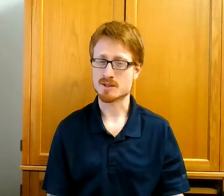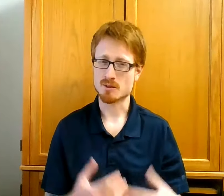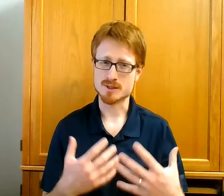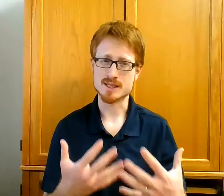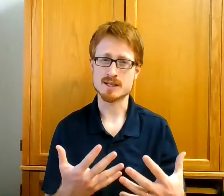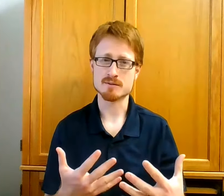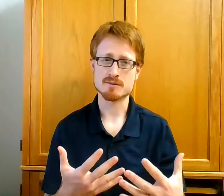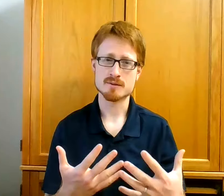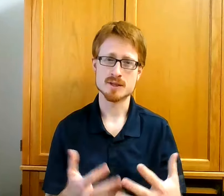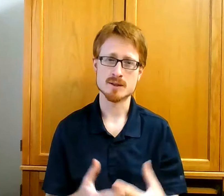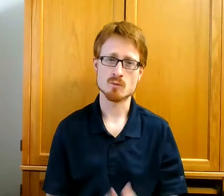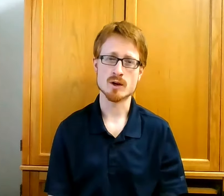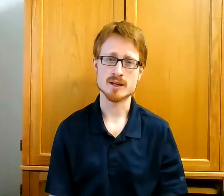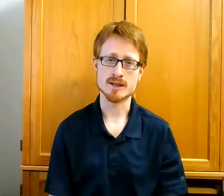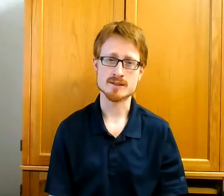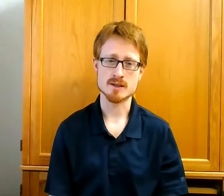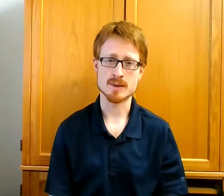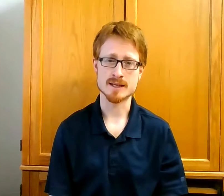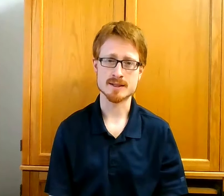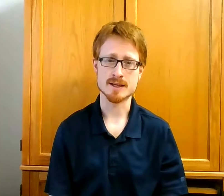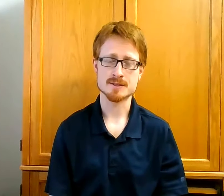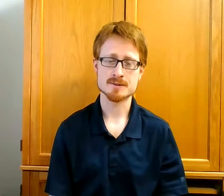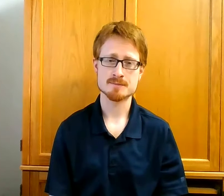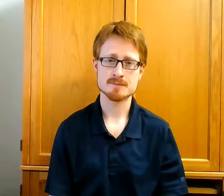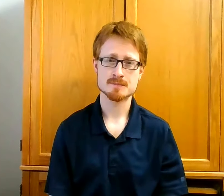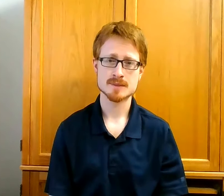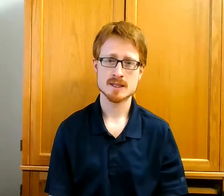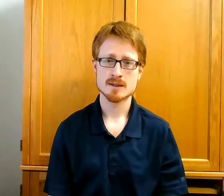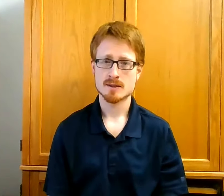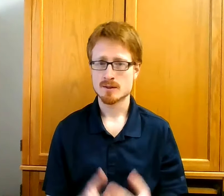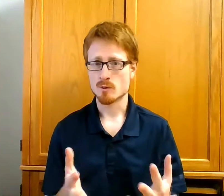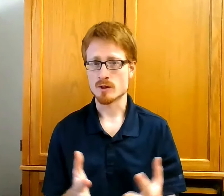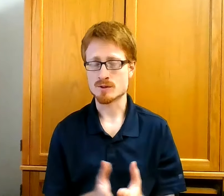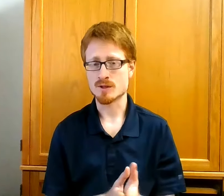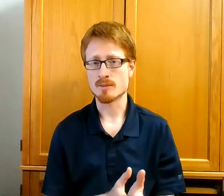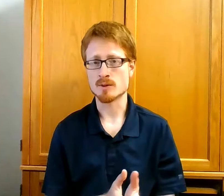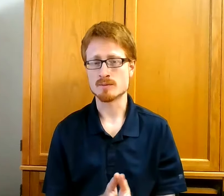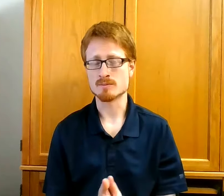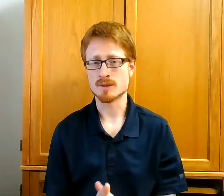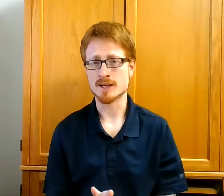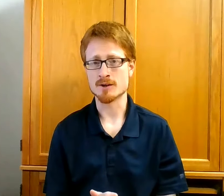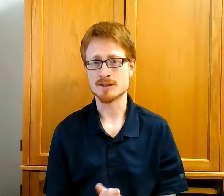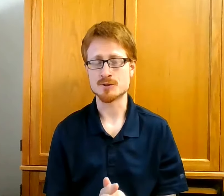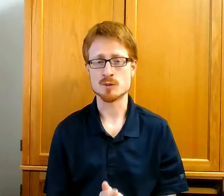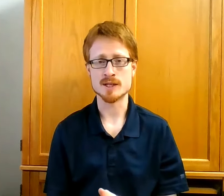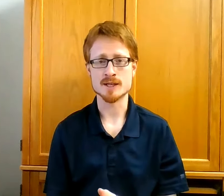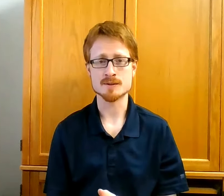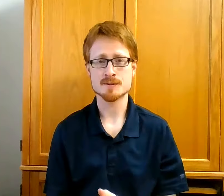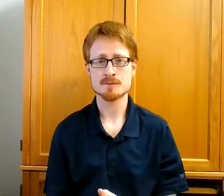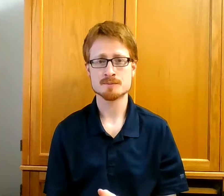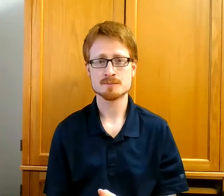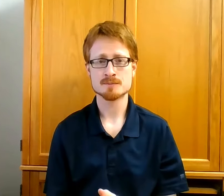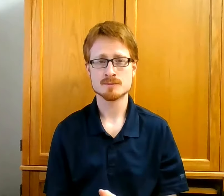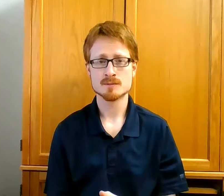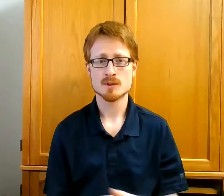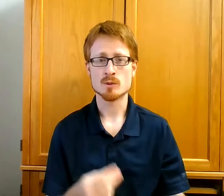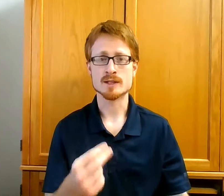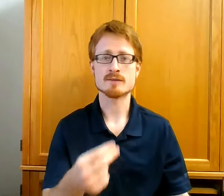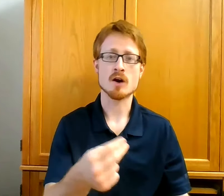slow to give him what he has commanded us. We are stubborn in our disobedience. We live our